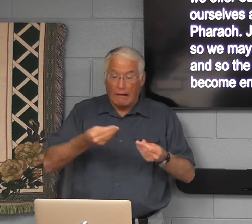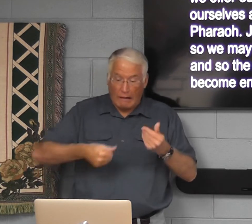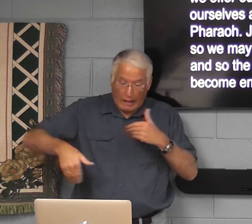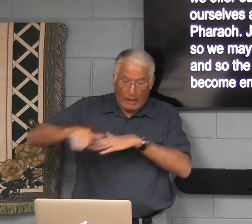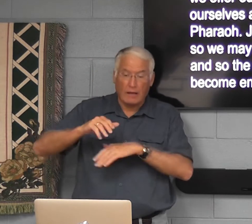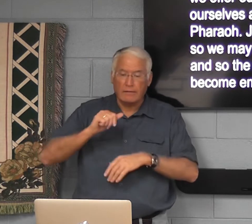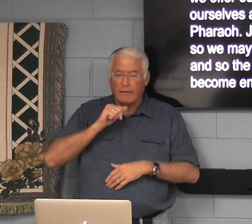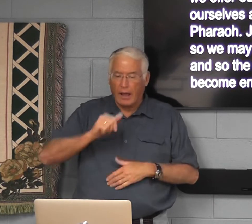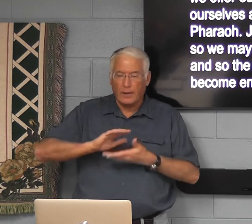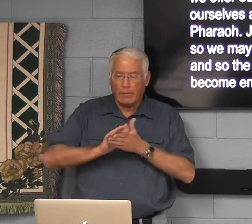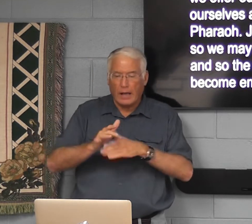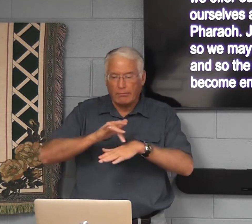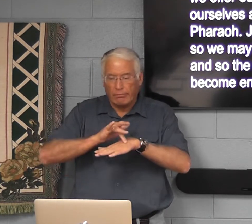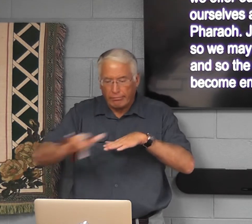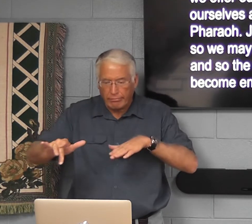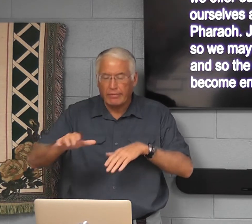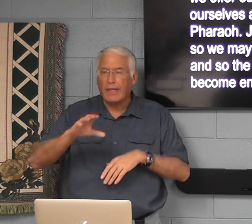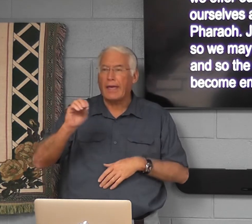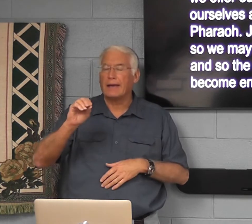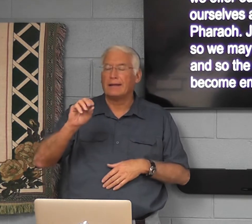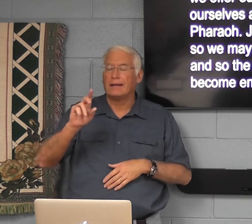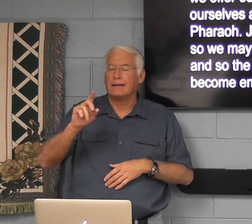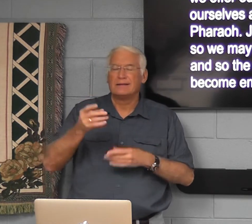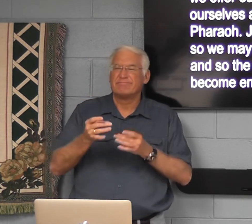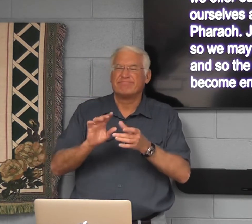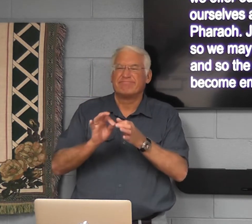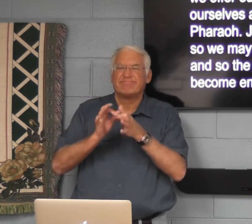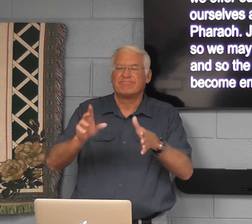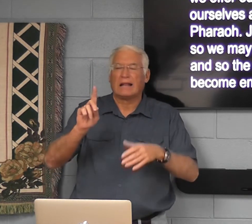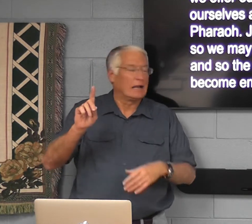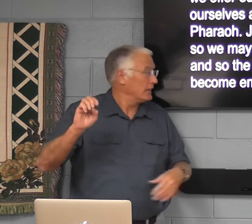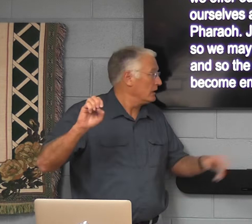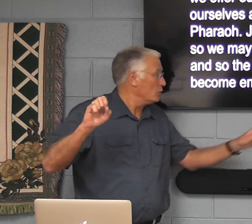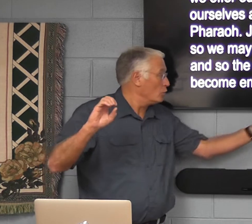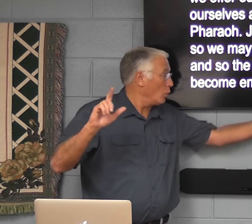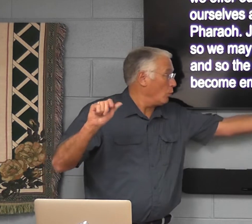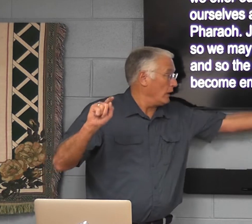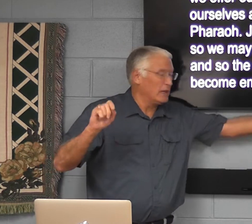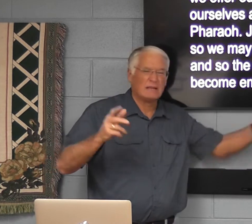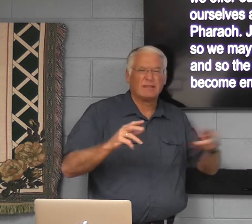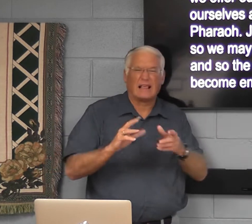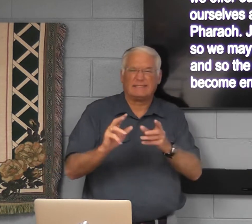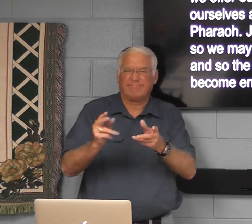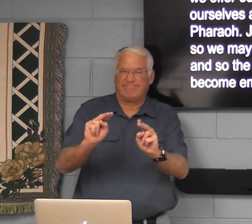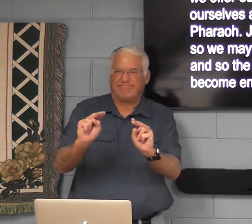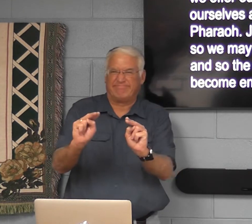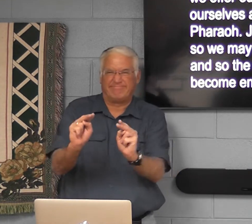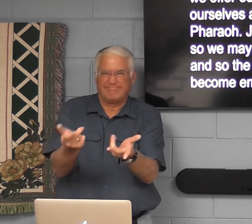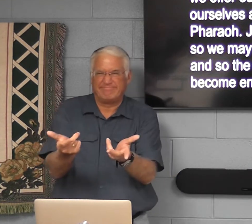And so the land does not become empty and desolate. It means without nothing.